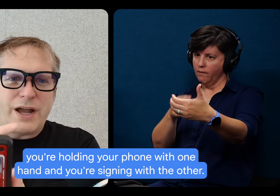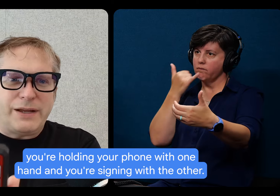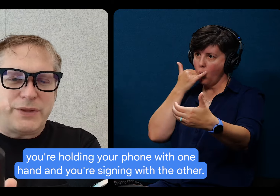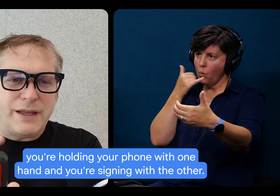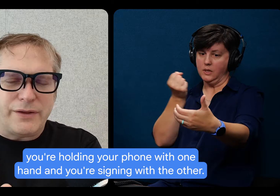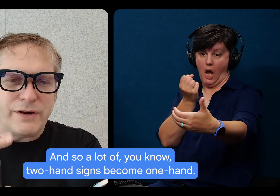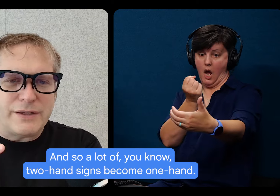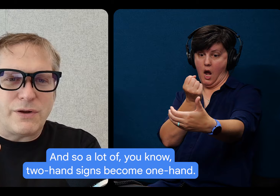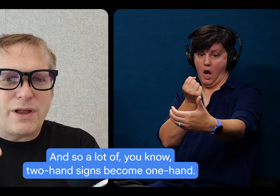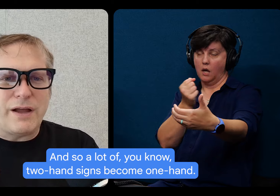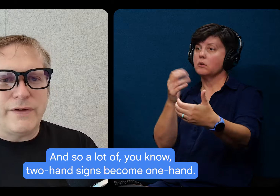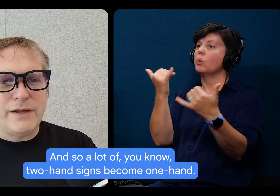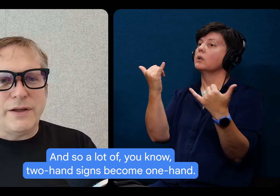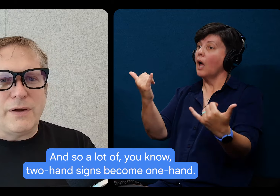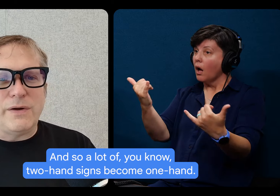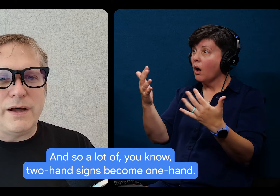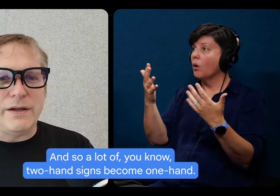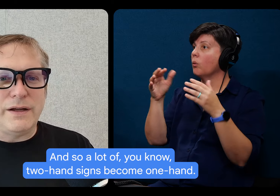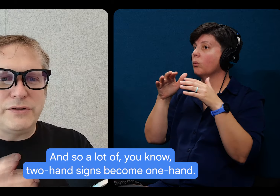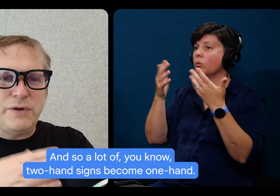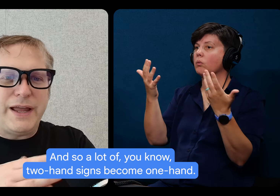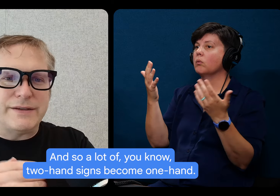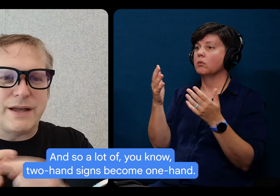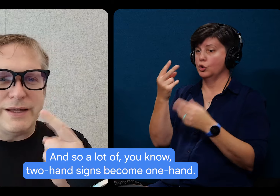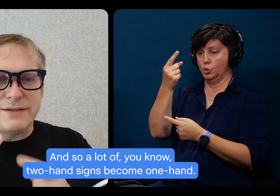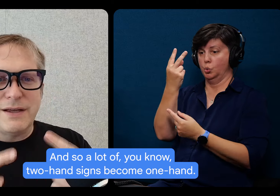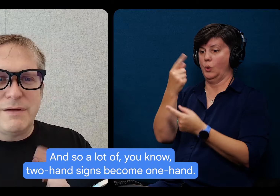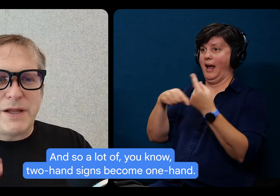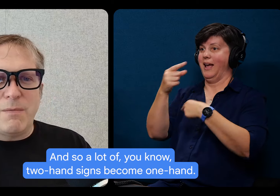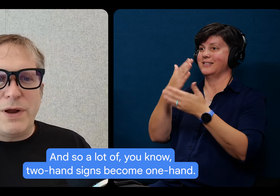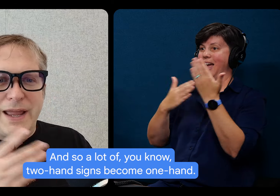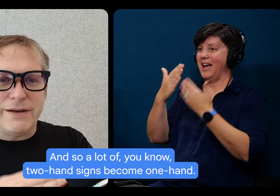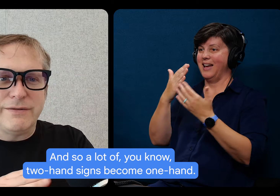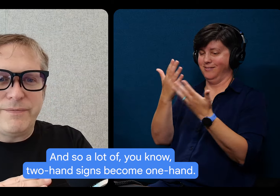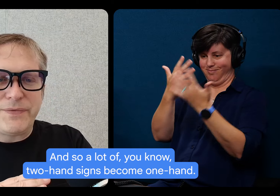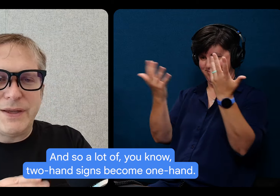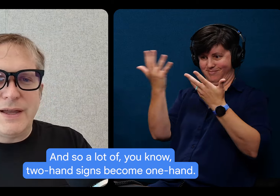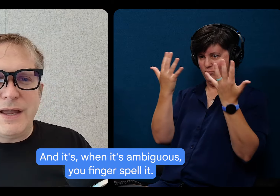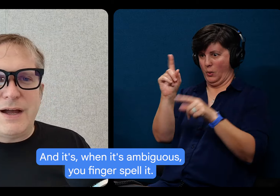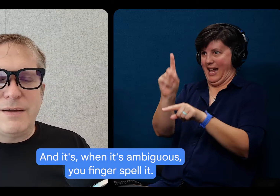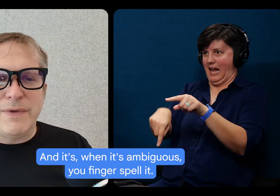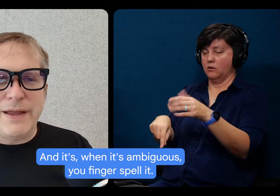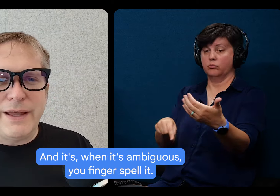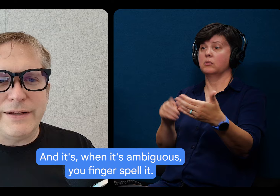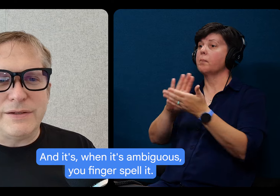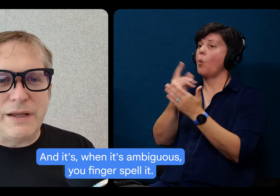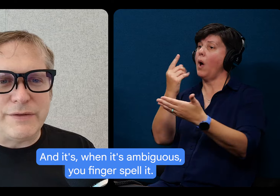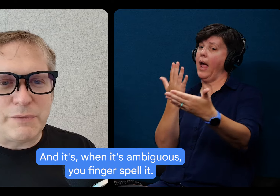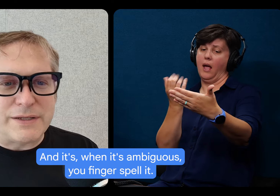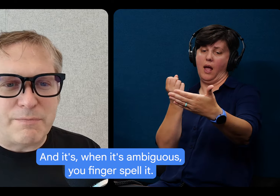you're signing with the other. And so a lot of, you know, two-hand signs become one hand. Um, and,